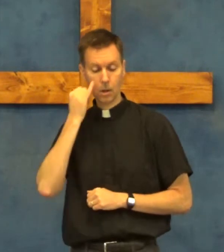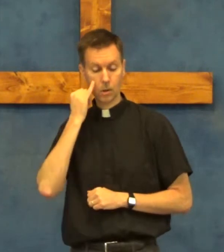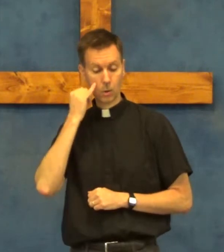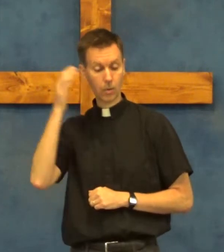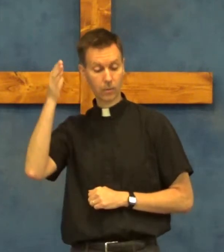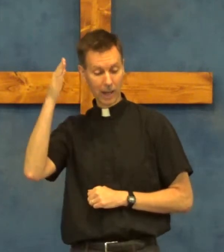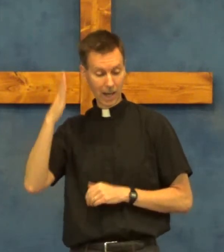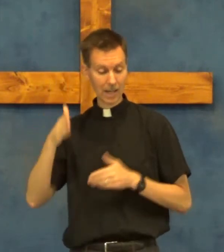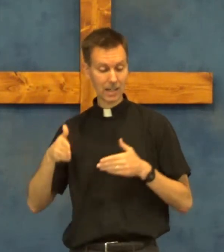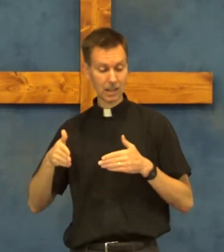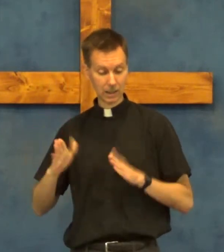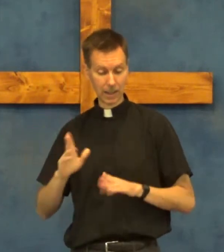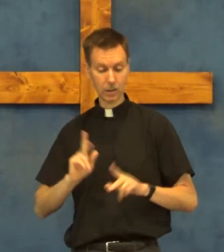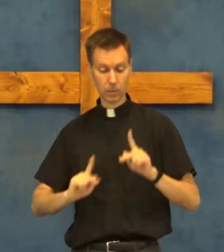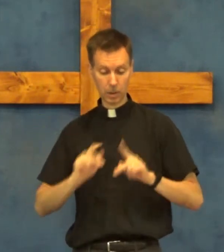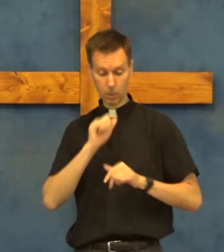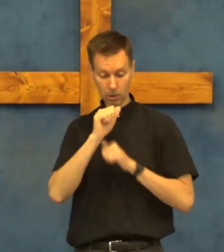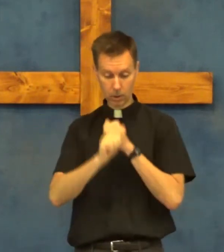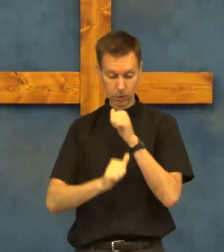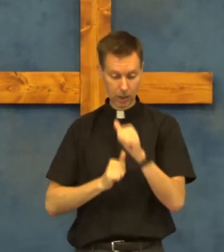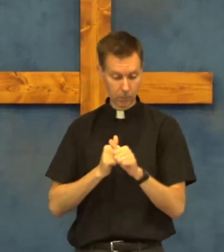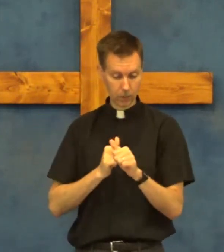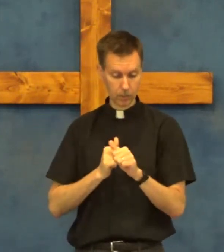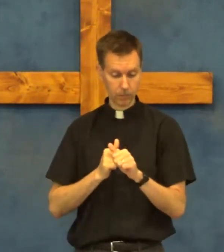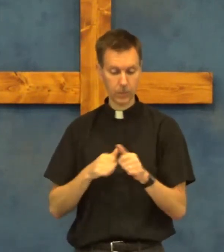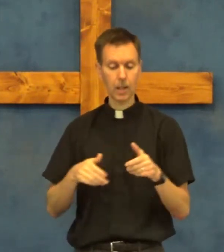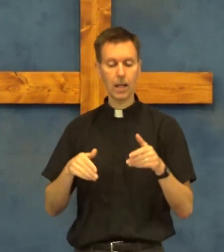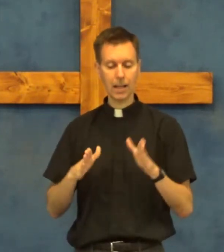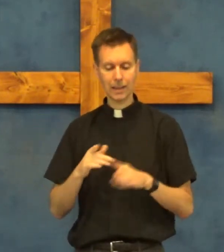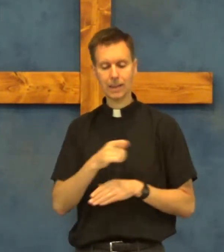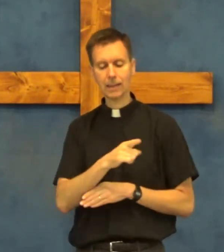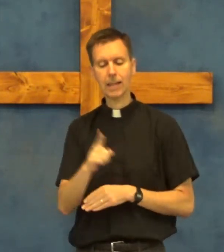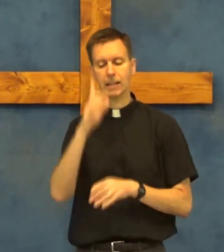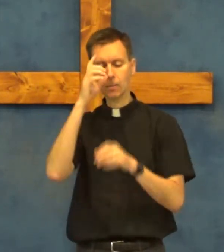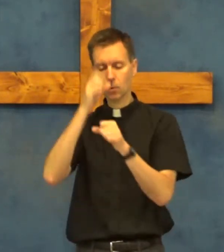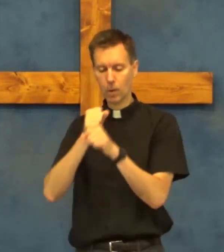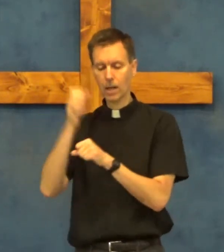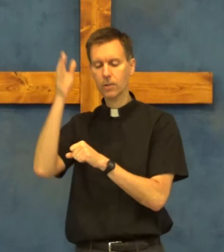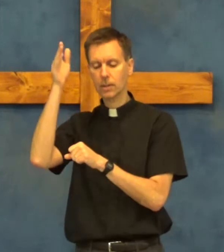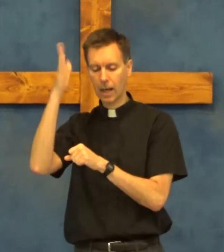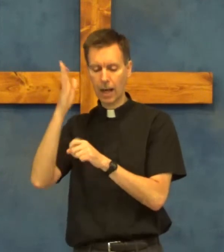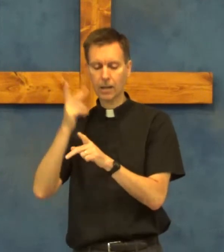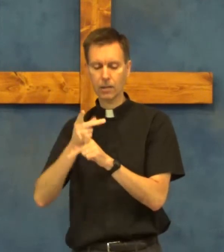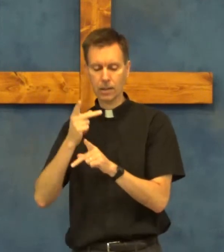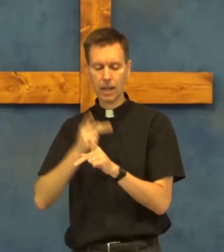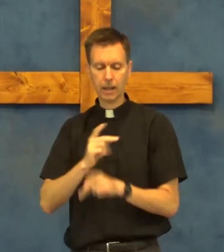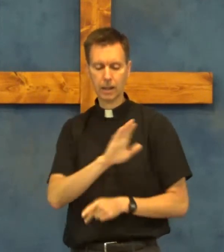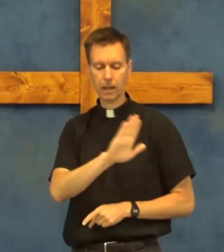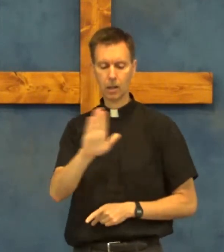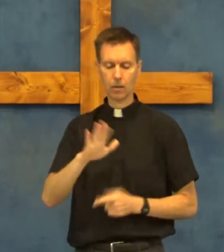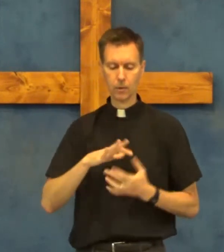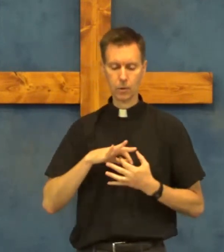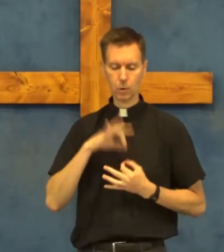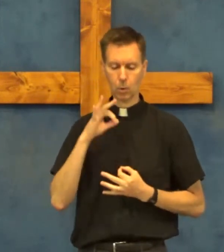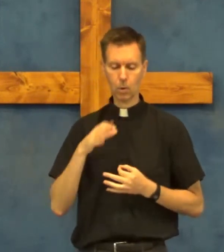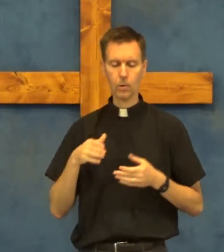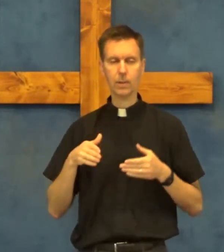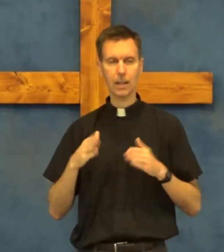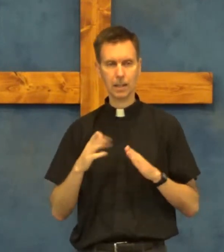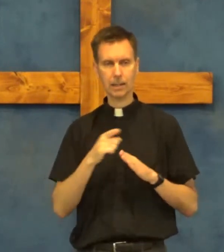so if god lets people suffer let them trust god to take care of their souls and